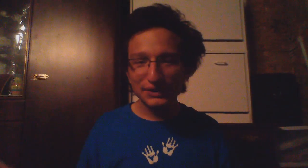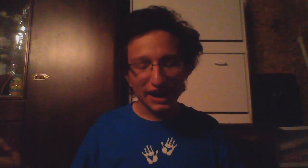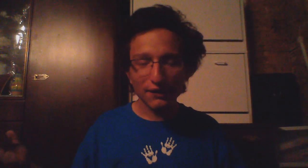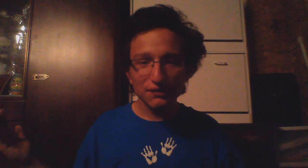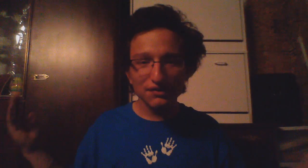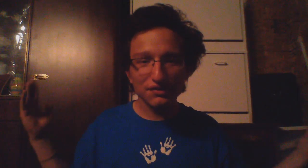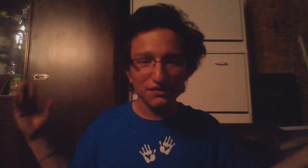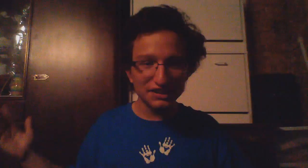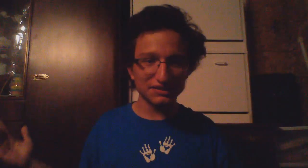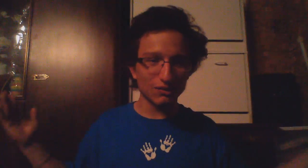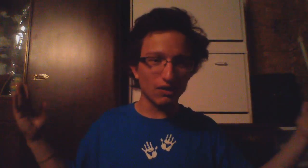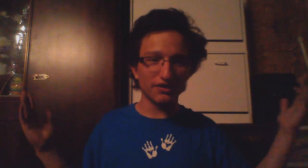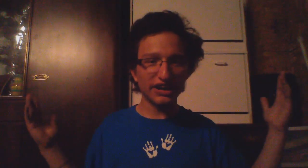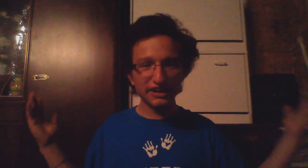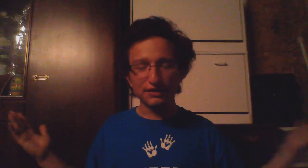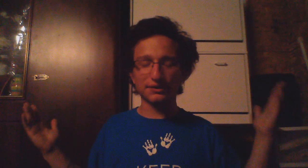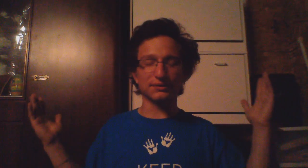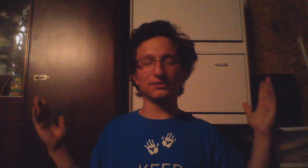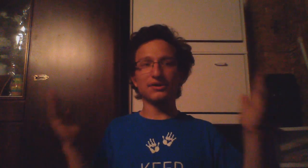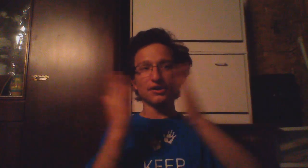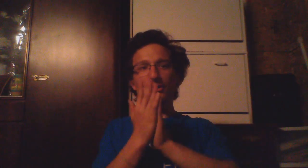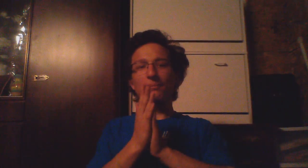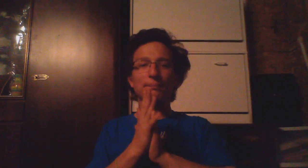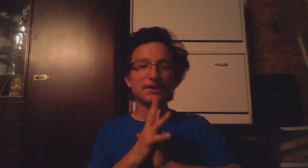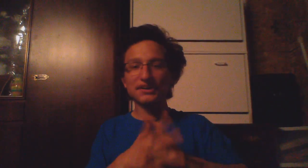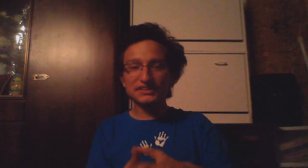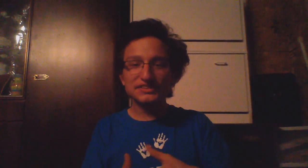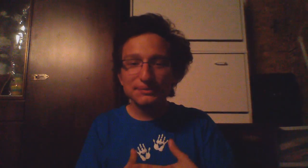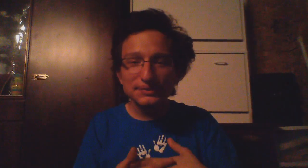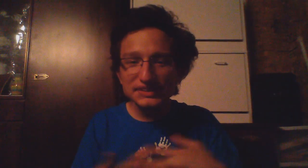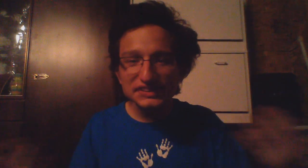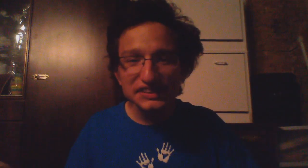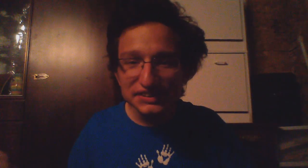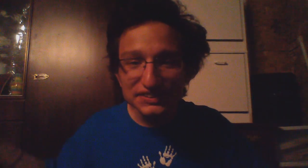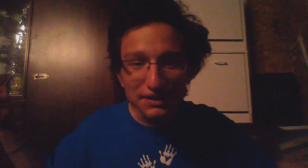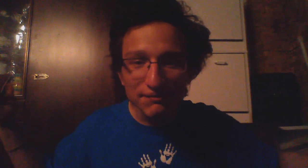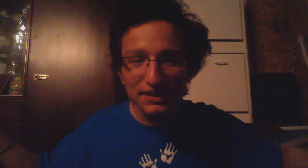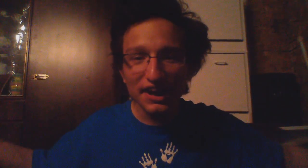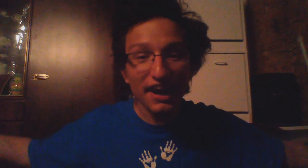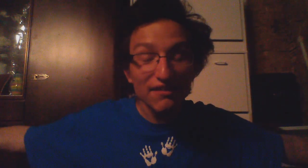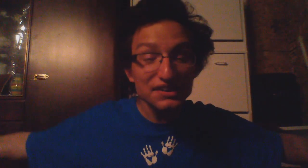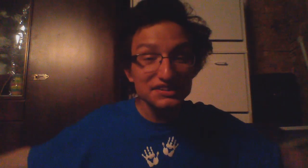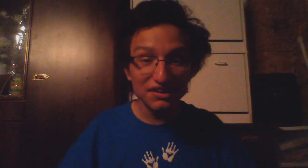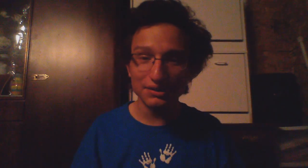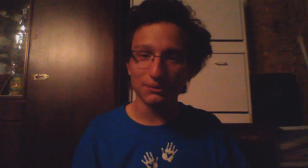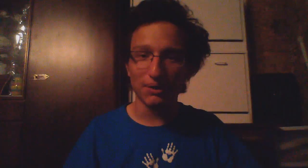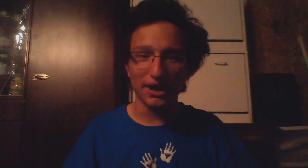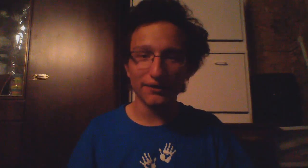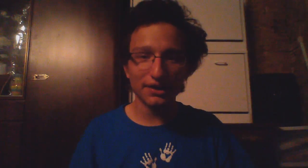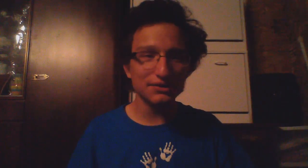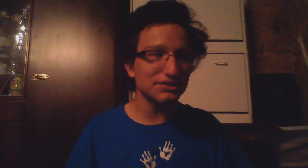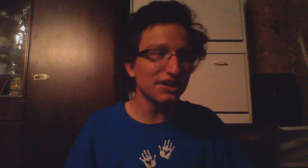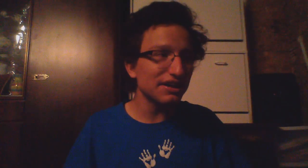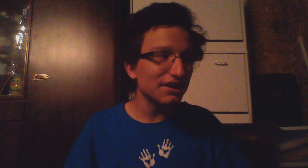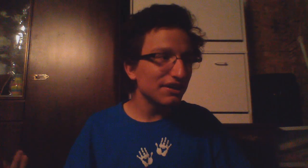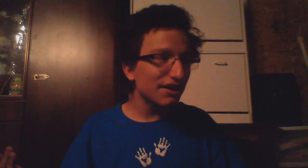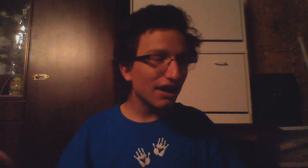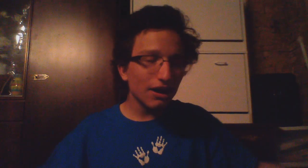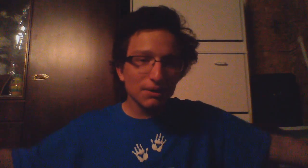down the Greek lawn hill because it was just something I haven't done in a while and I was like I'm